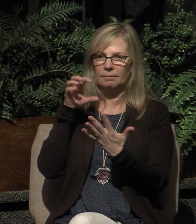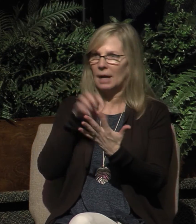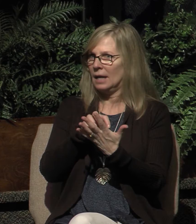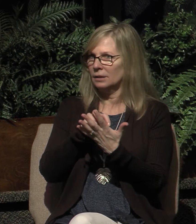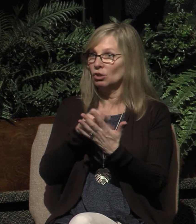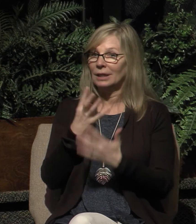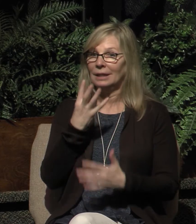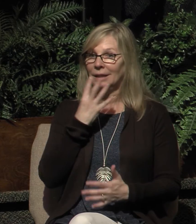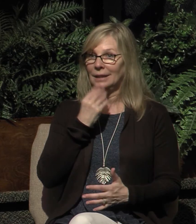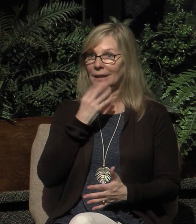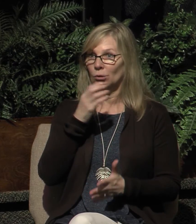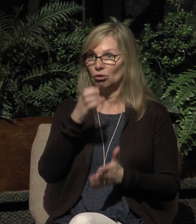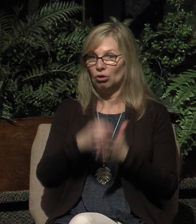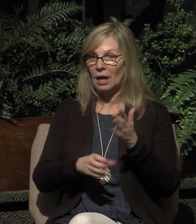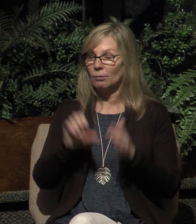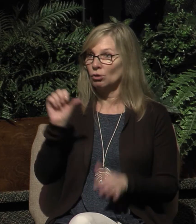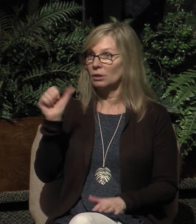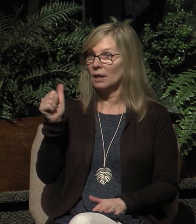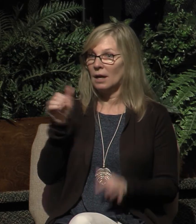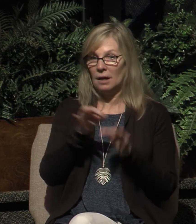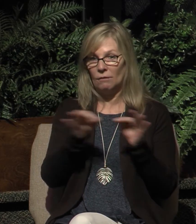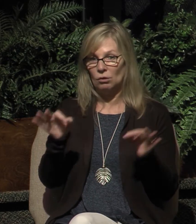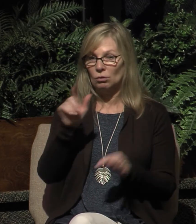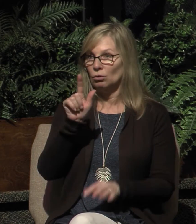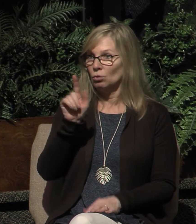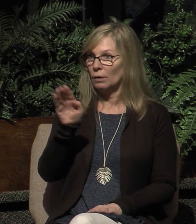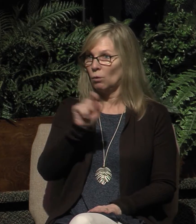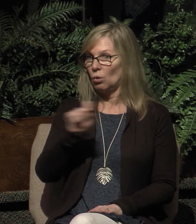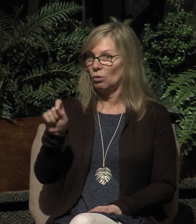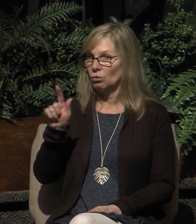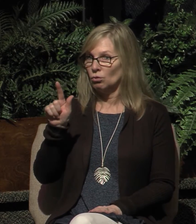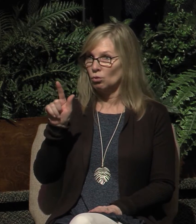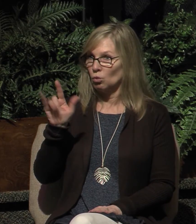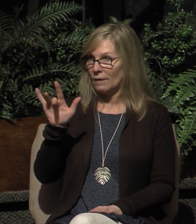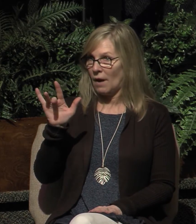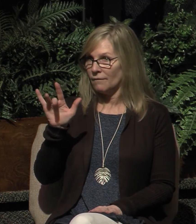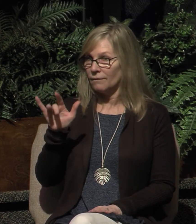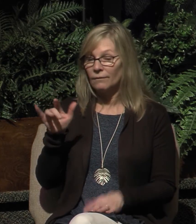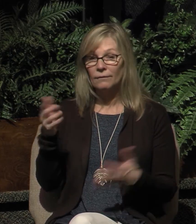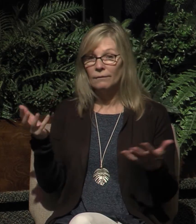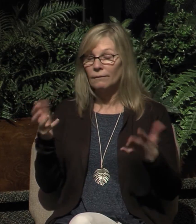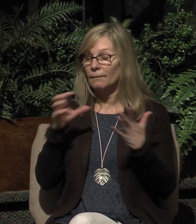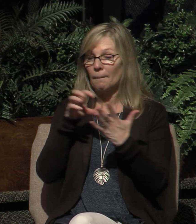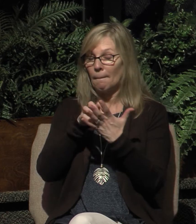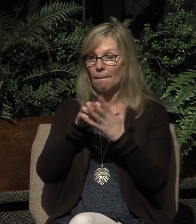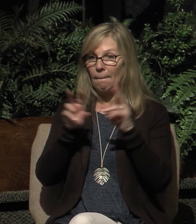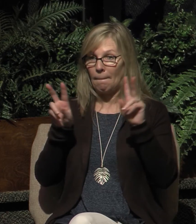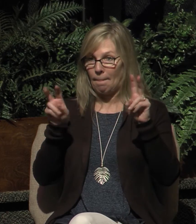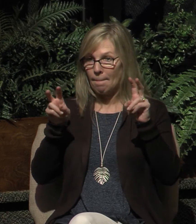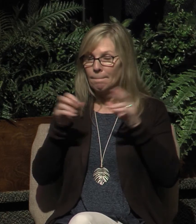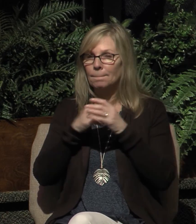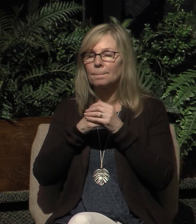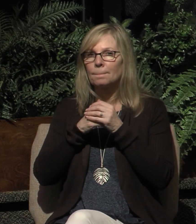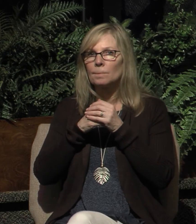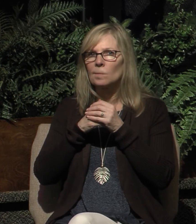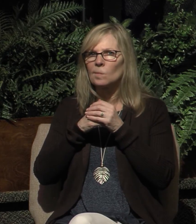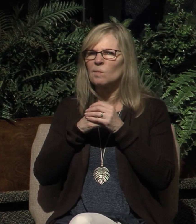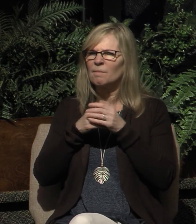Hebrews chapter 10 verses 24 and 25 where, here's what we read. Let us consider how to